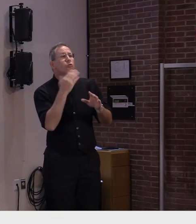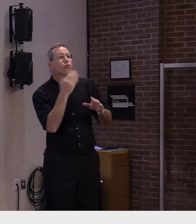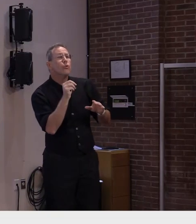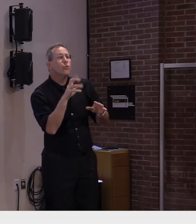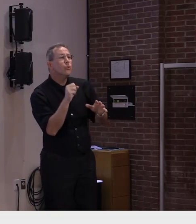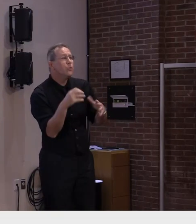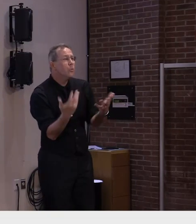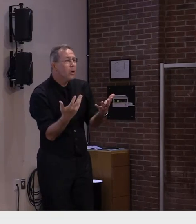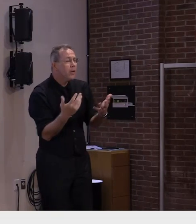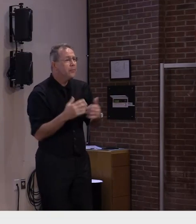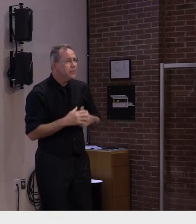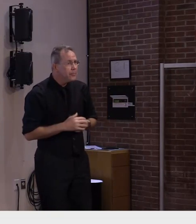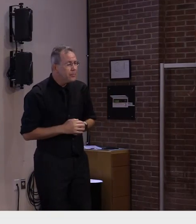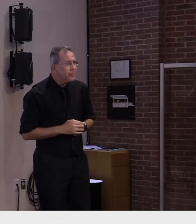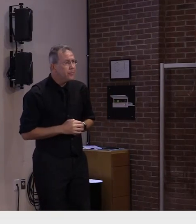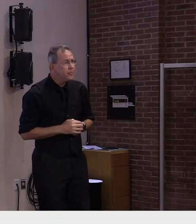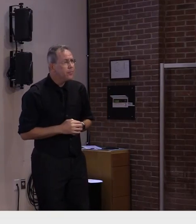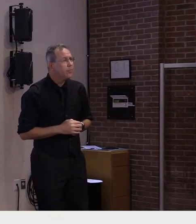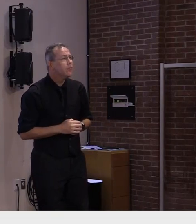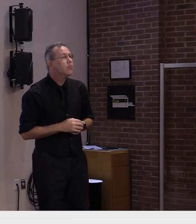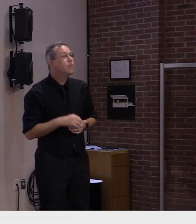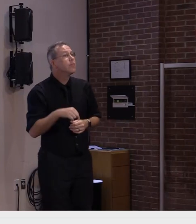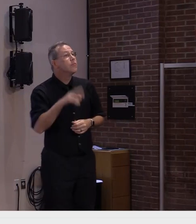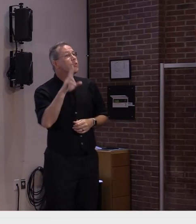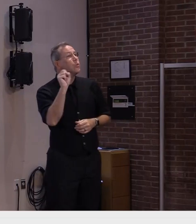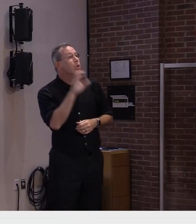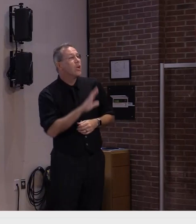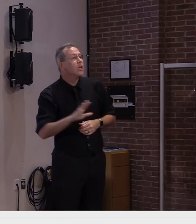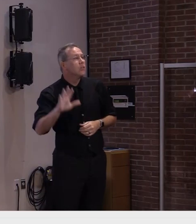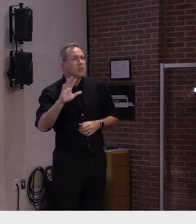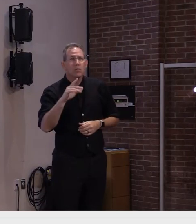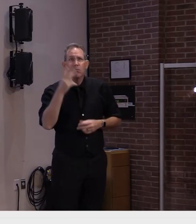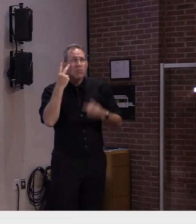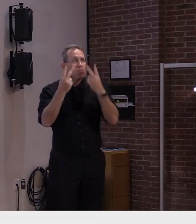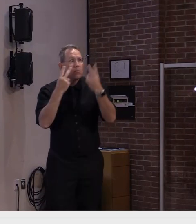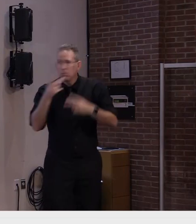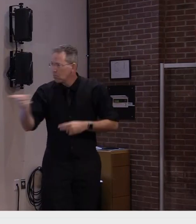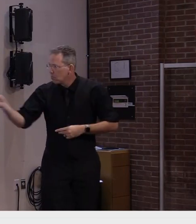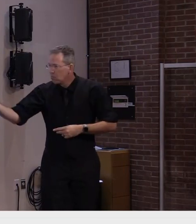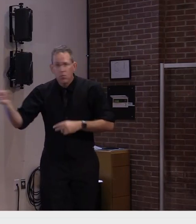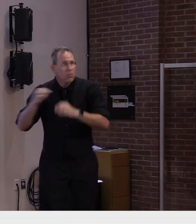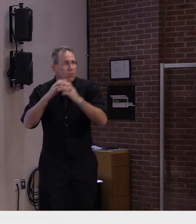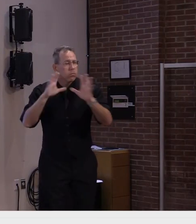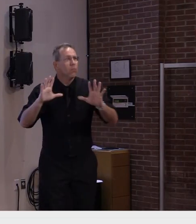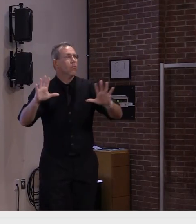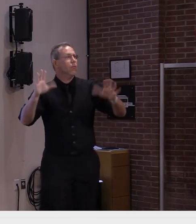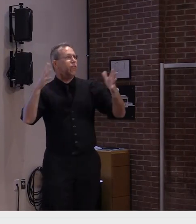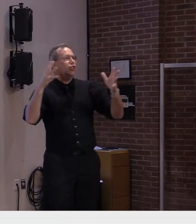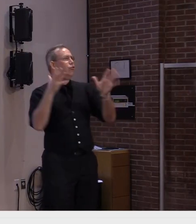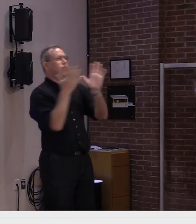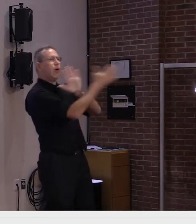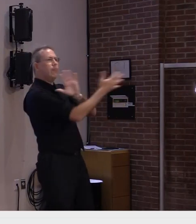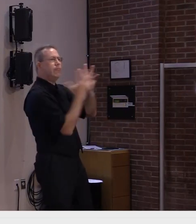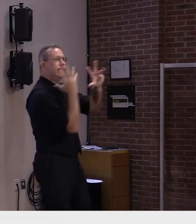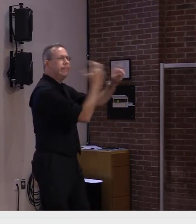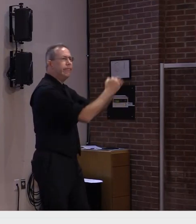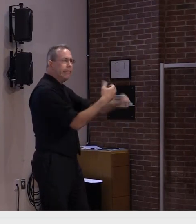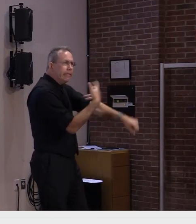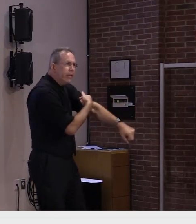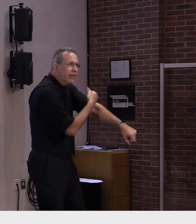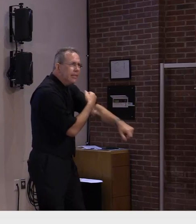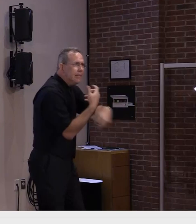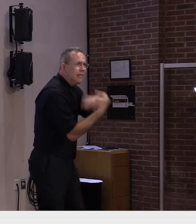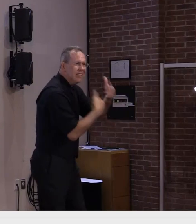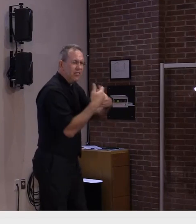rate of new people getting vaccinated across the country is the highest it has been in over two months and although cases are still